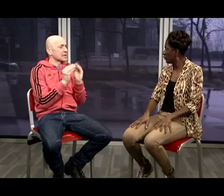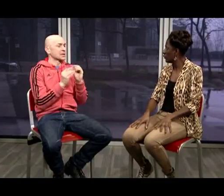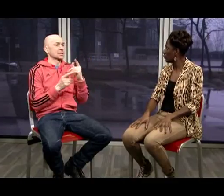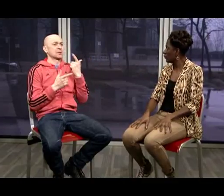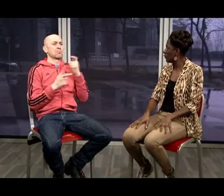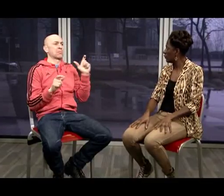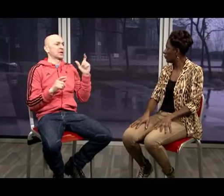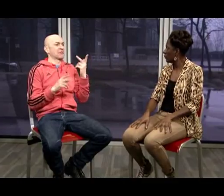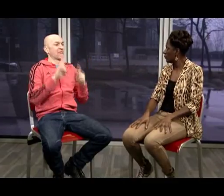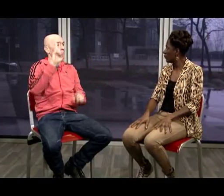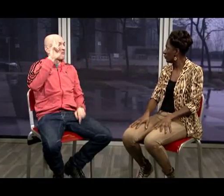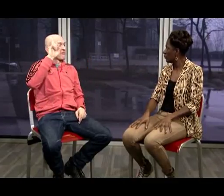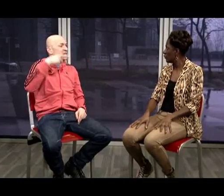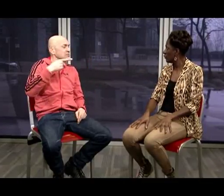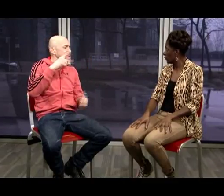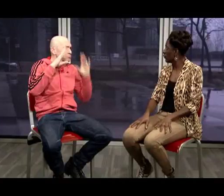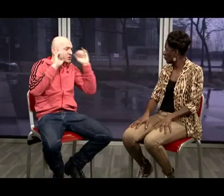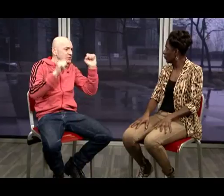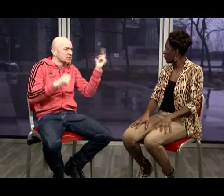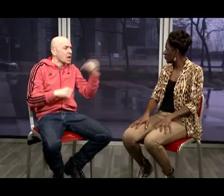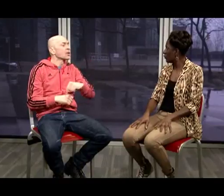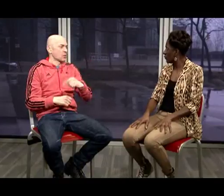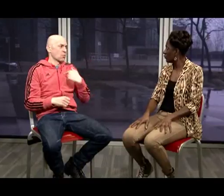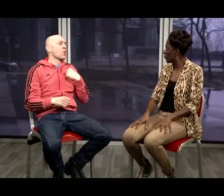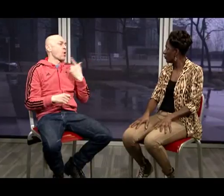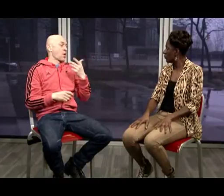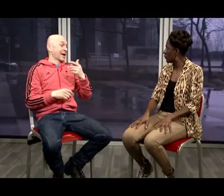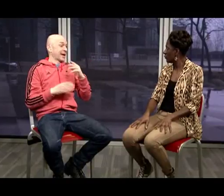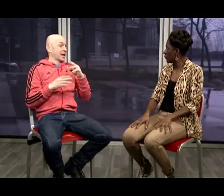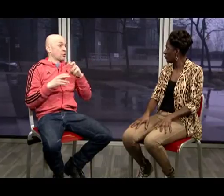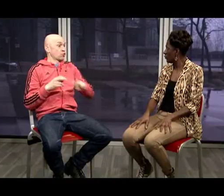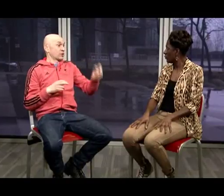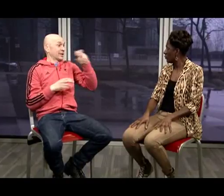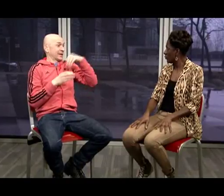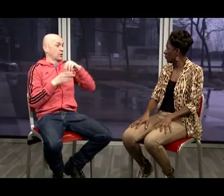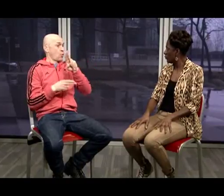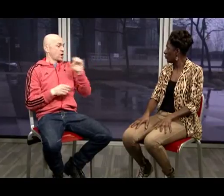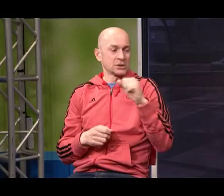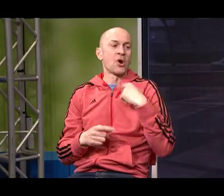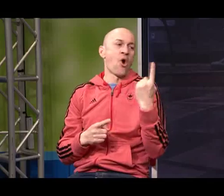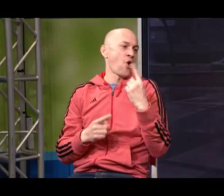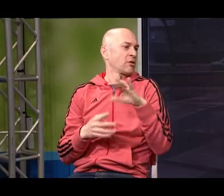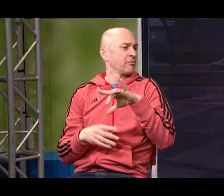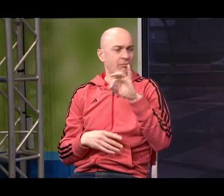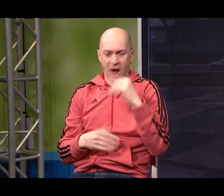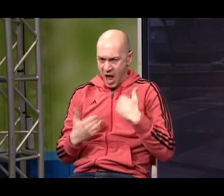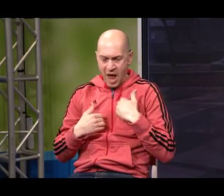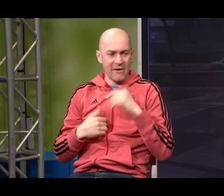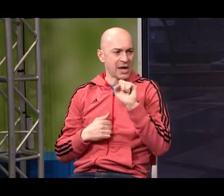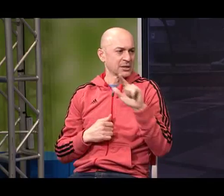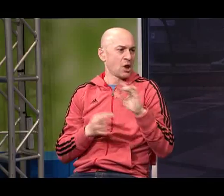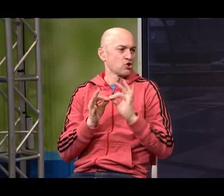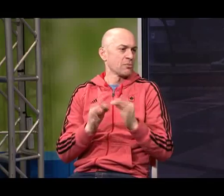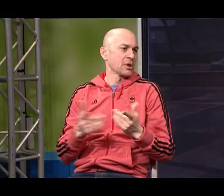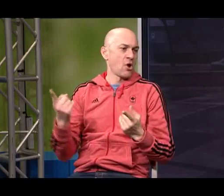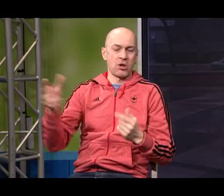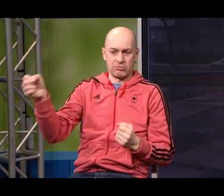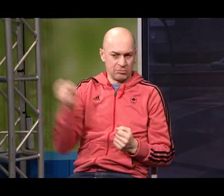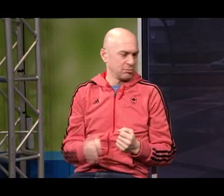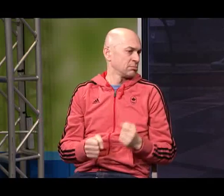Cirque du Soleil? Yes Well if I'm meeting with the executive yes there would be but when I'm on the road they